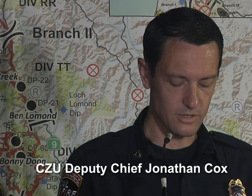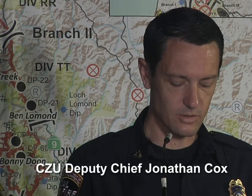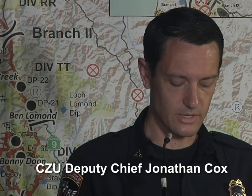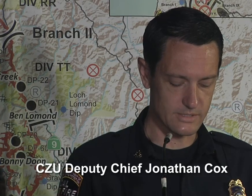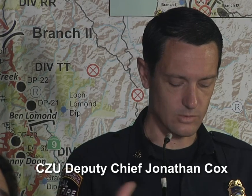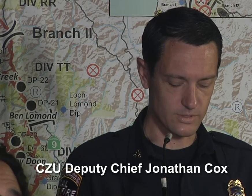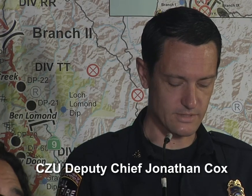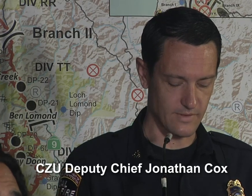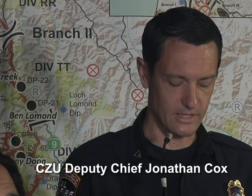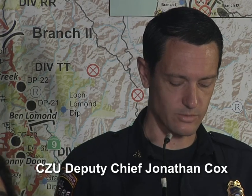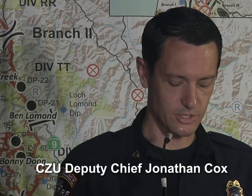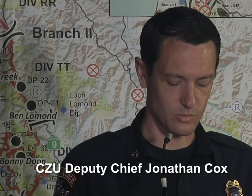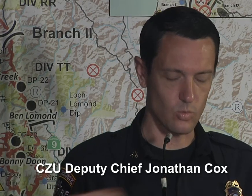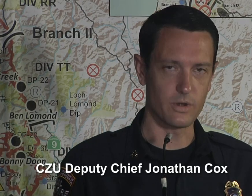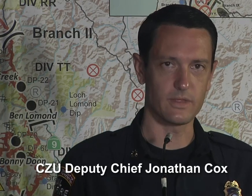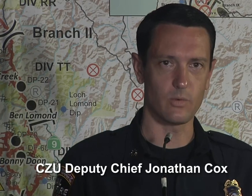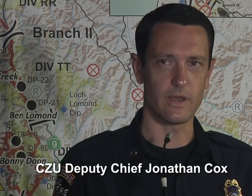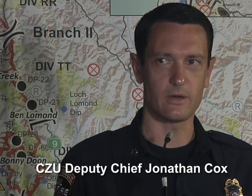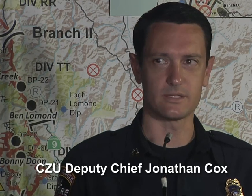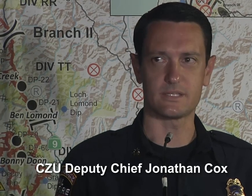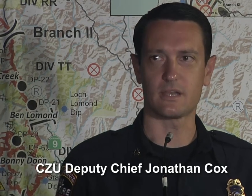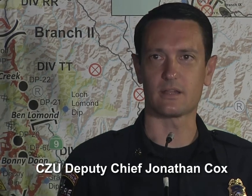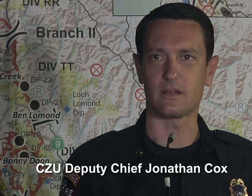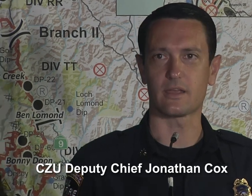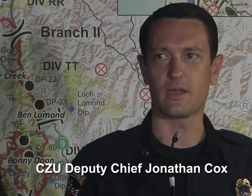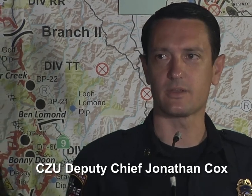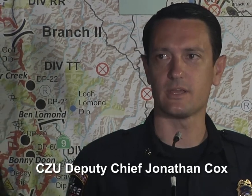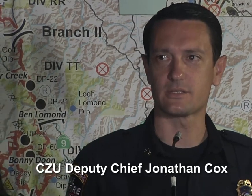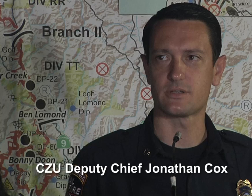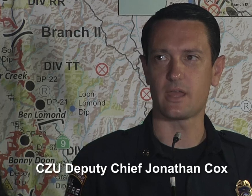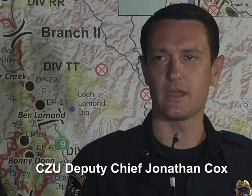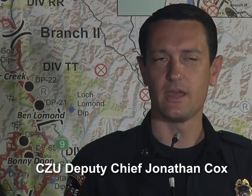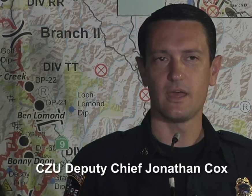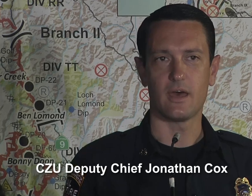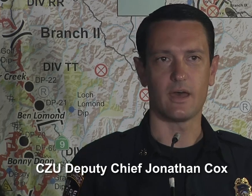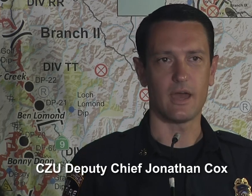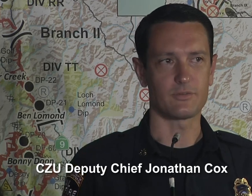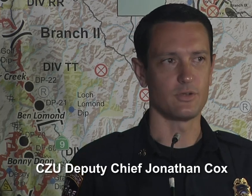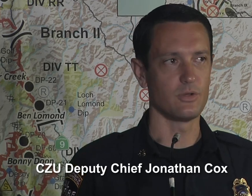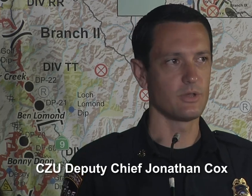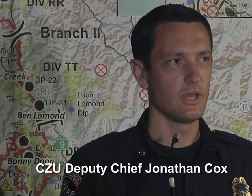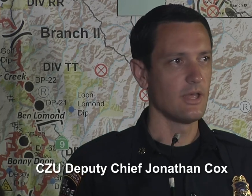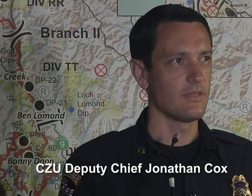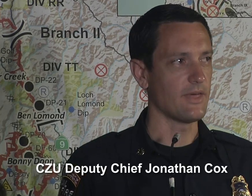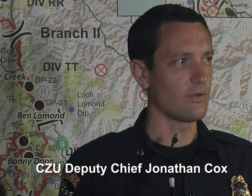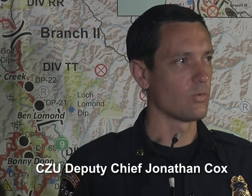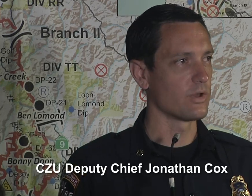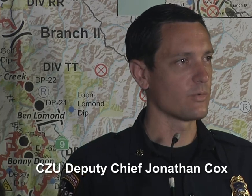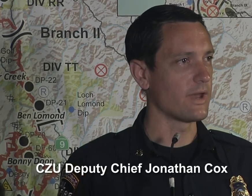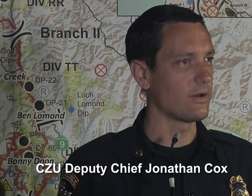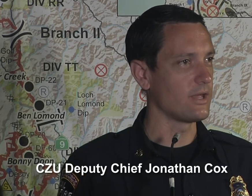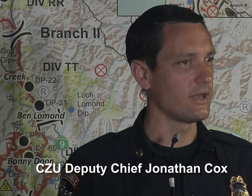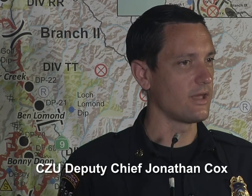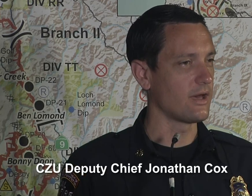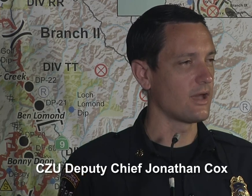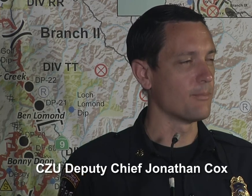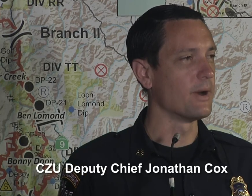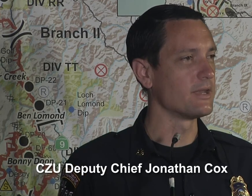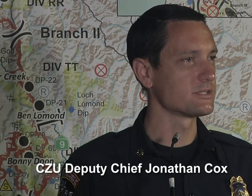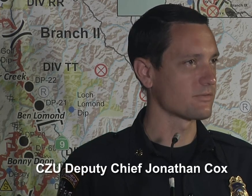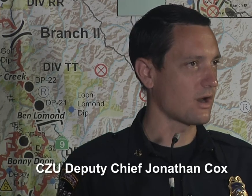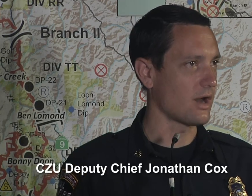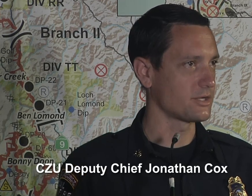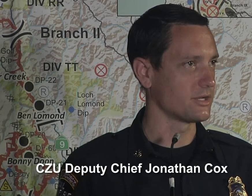One thing to note is there was an evacuation warning that went out in Santa Clara County yesterday afternoon. That warning went out in